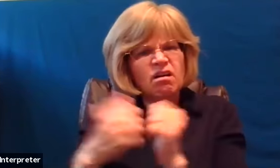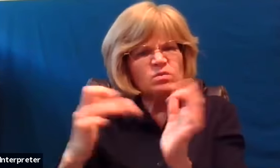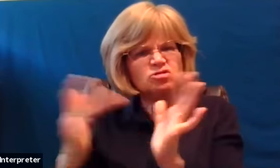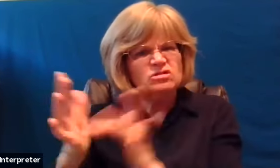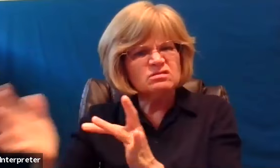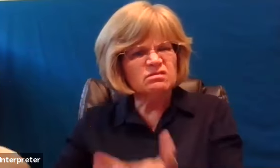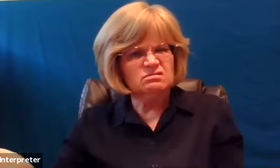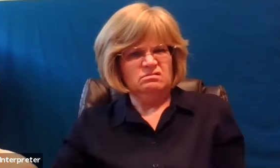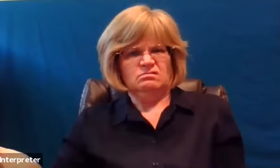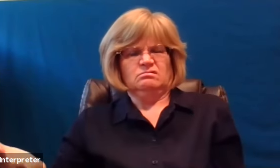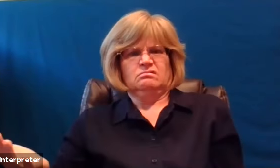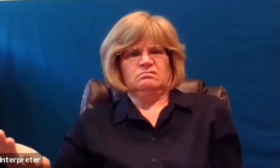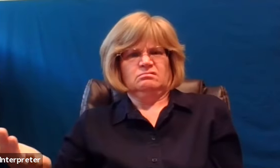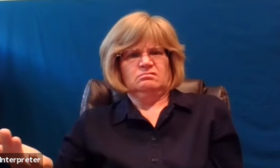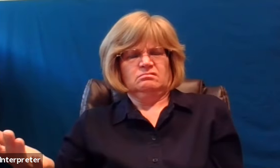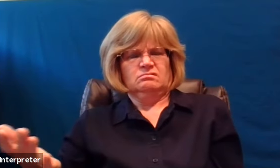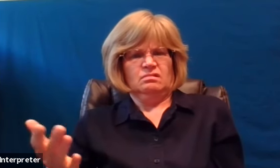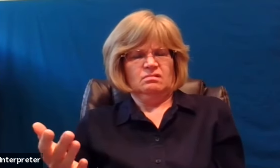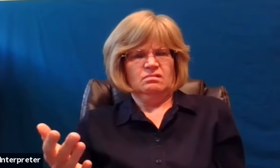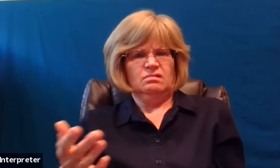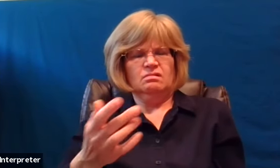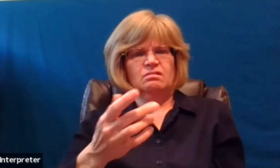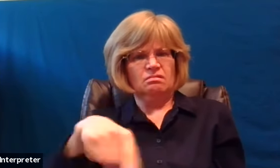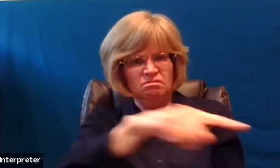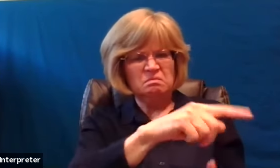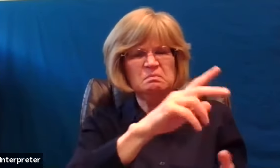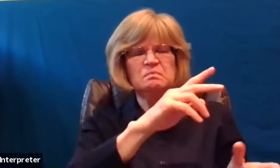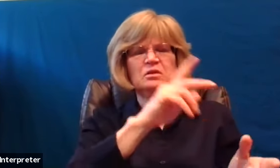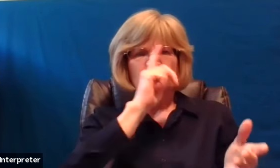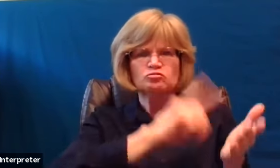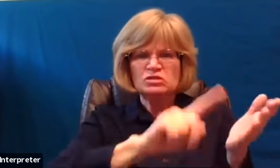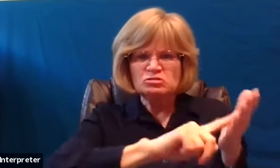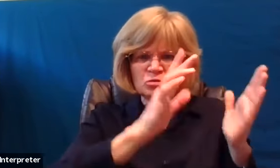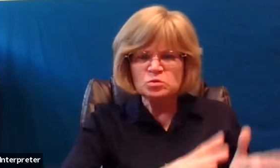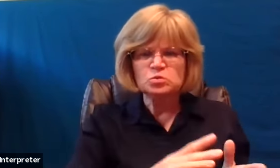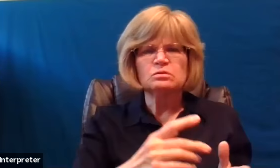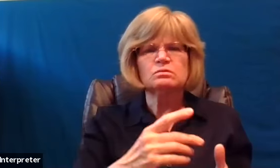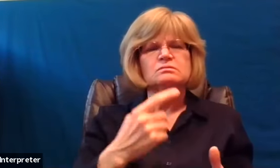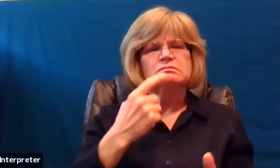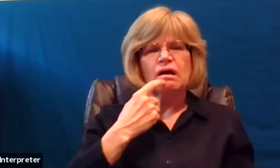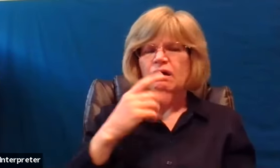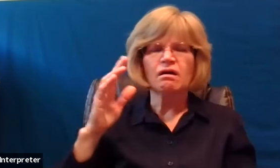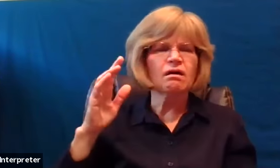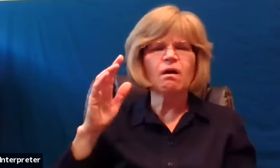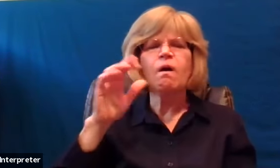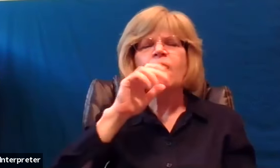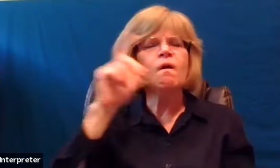theologians and and preachers explain away what seems so straightforward to me